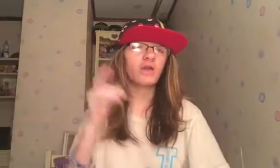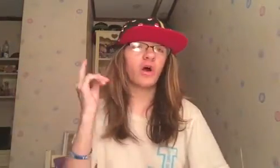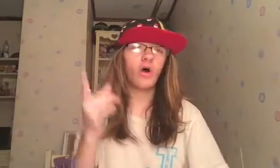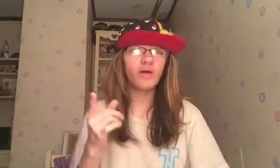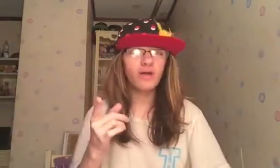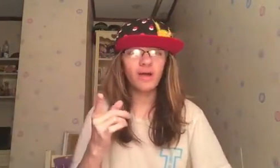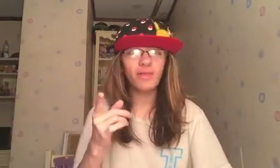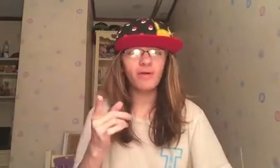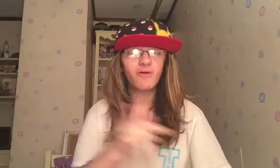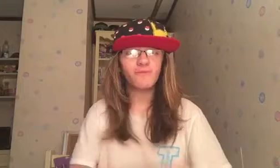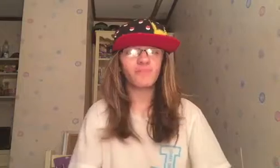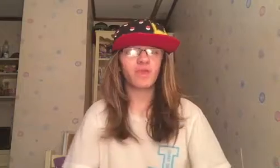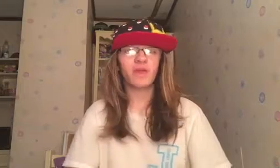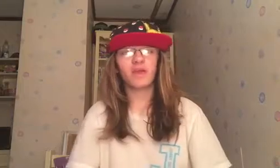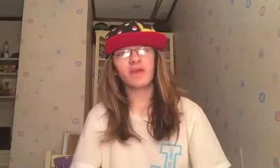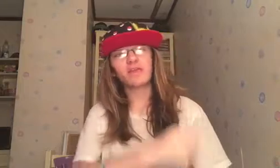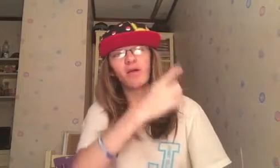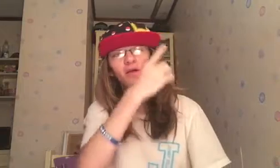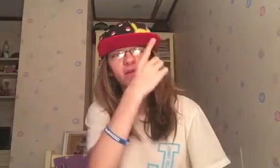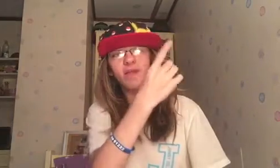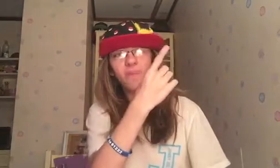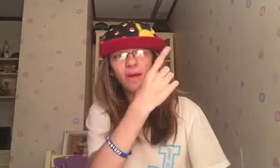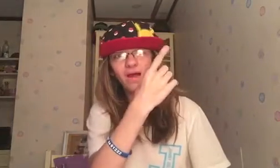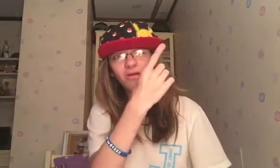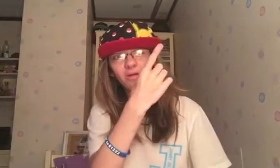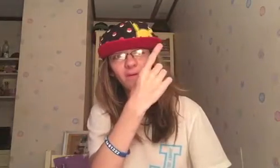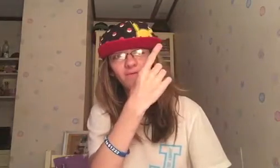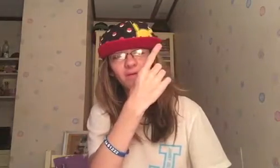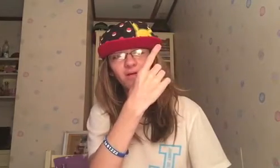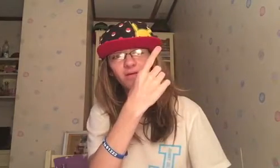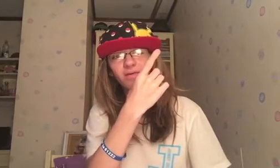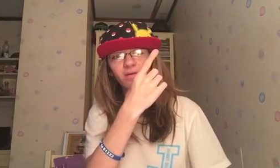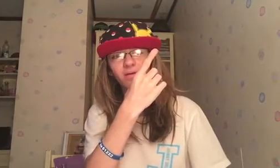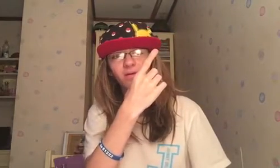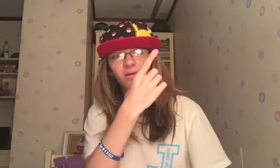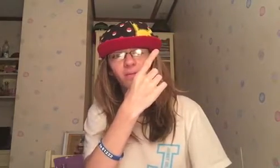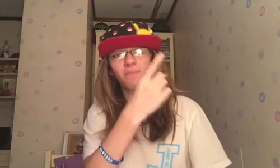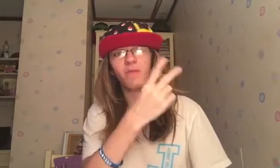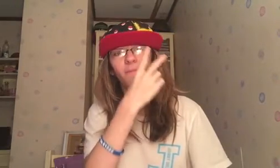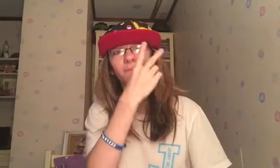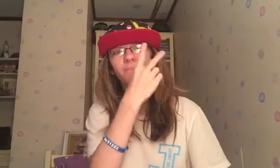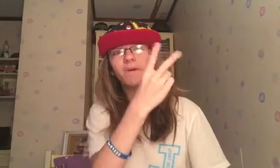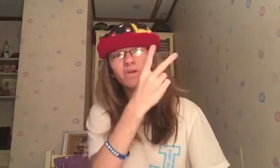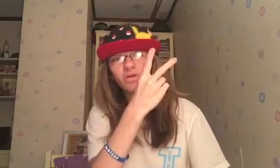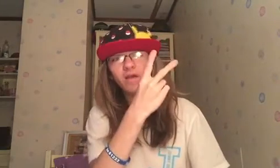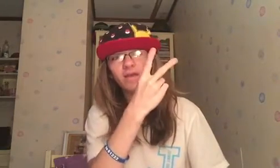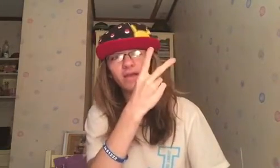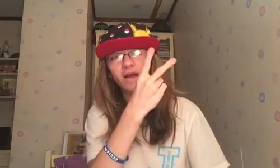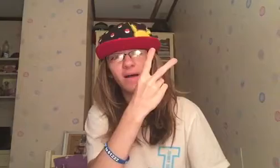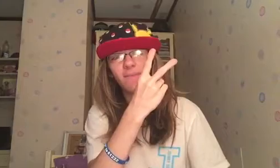All you got to do. Is, keep an eye out on my videos. Make sure you guys comment.